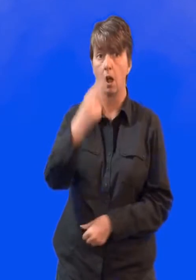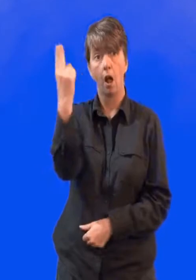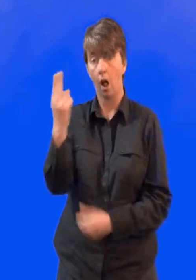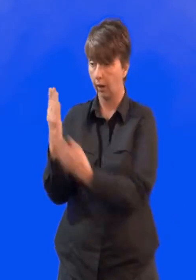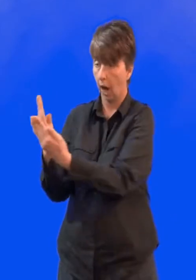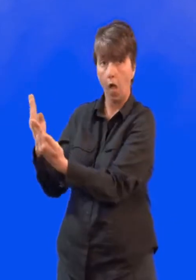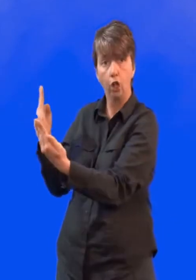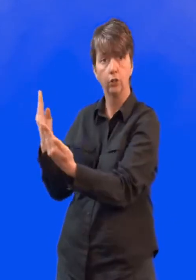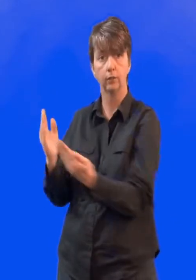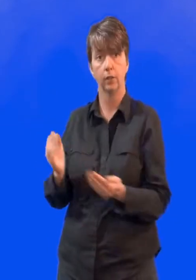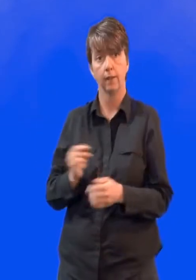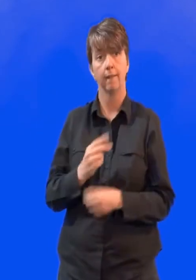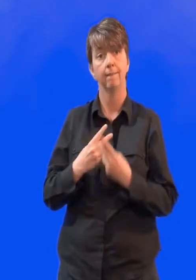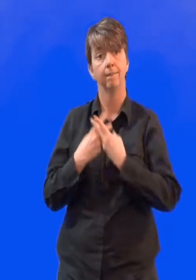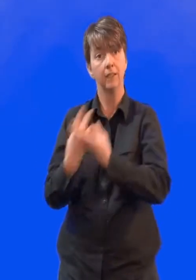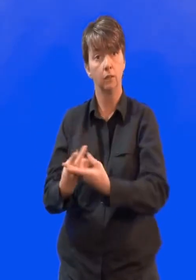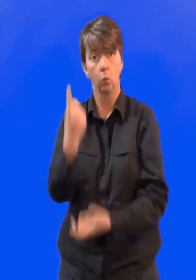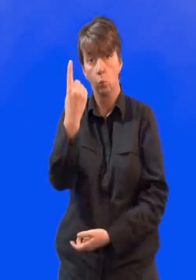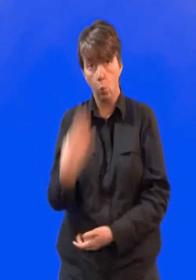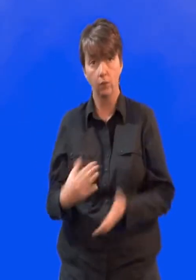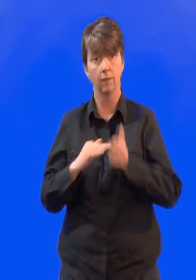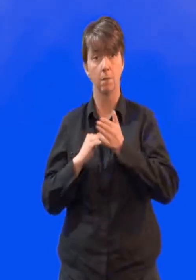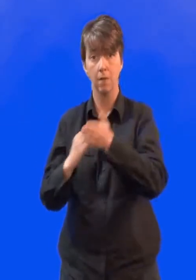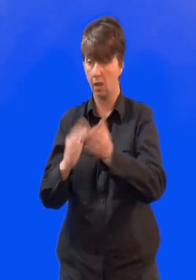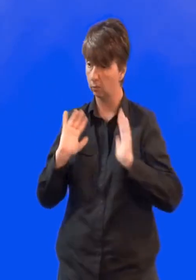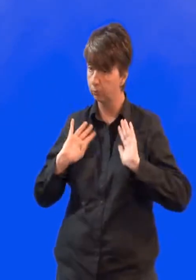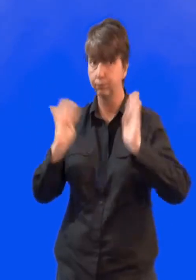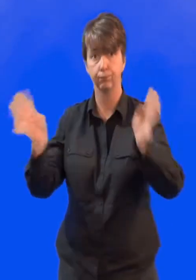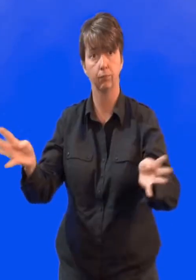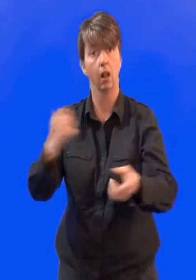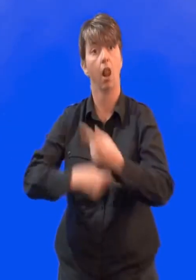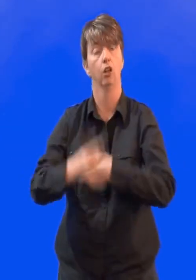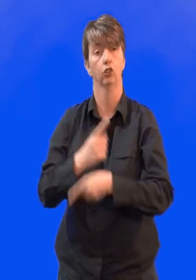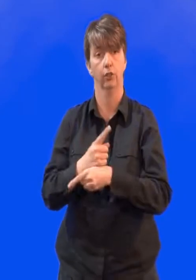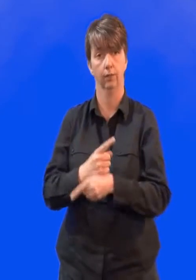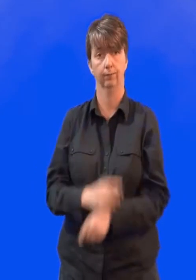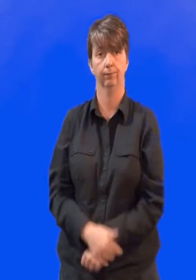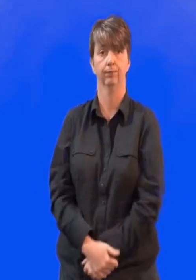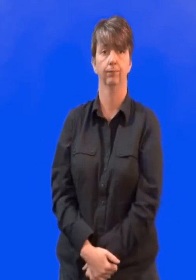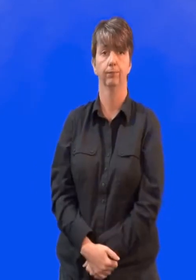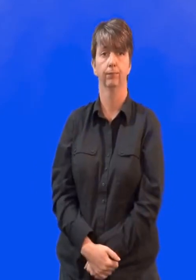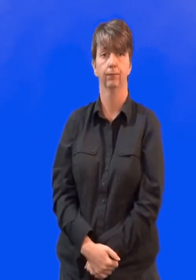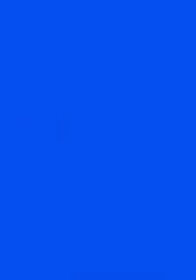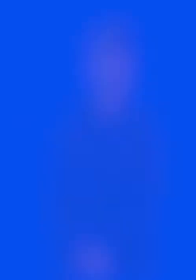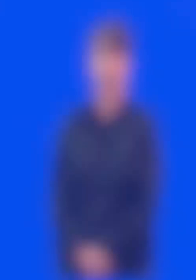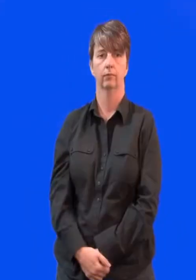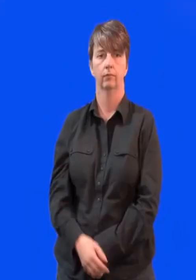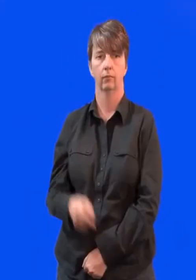my friends throughout the year. Over a quarter of a million people visited our council's museums and art galleries last year.